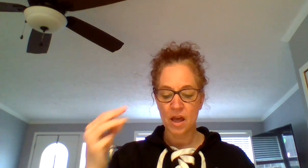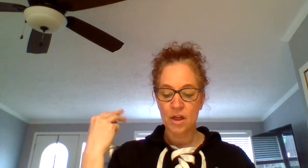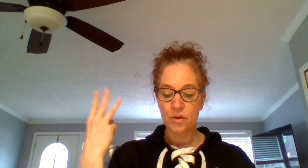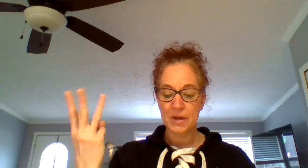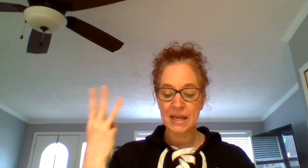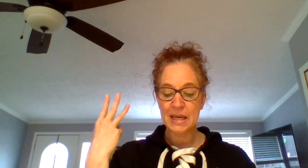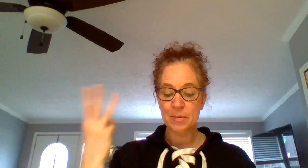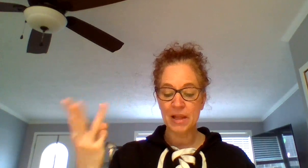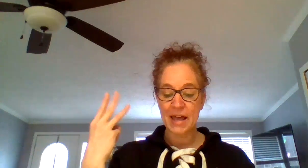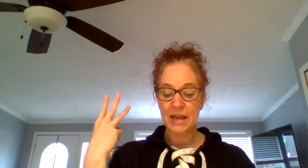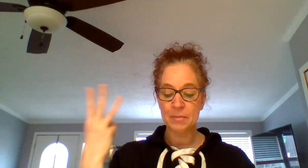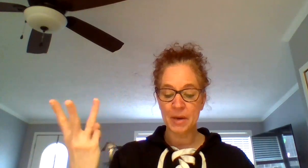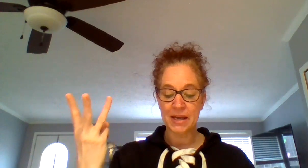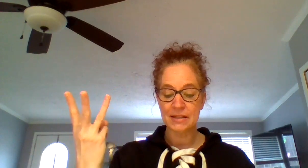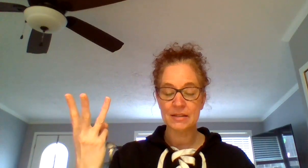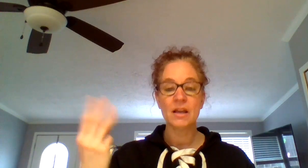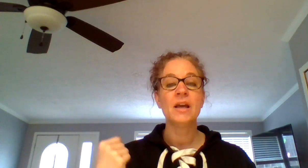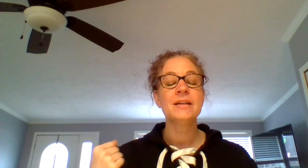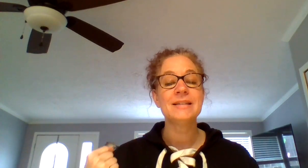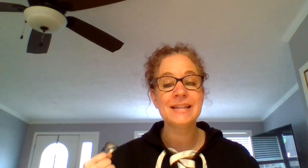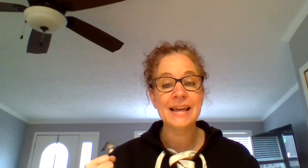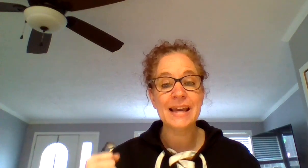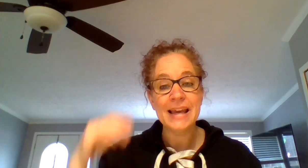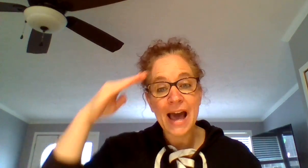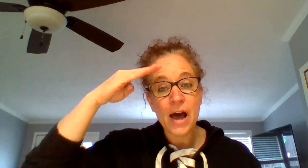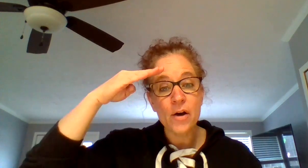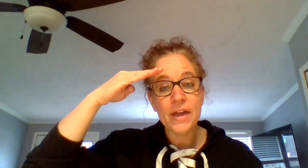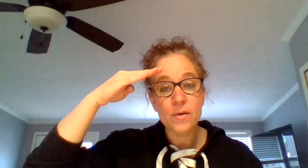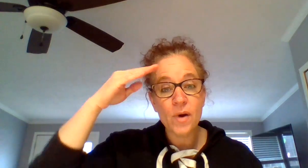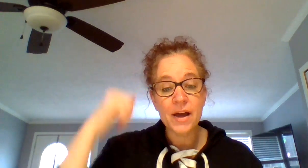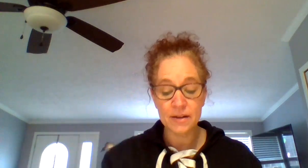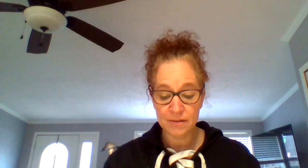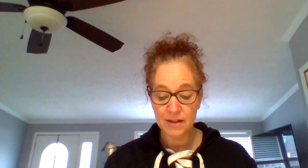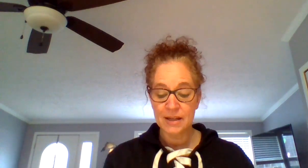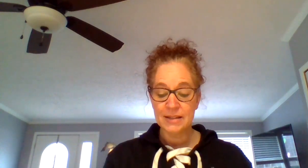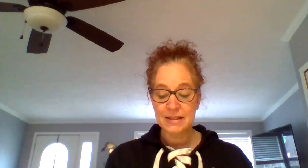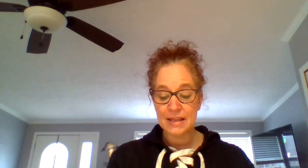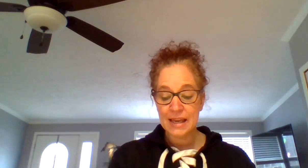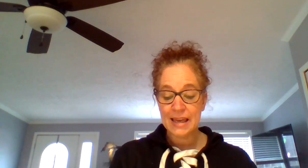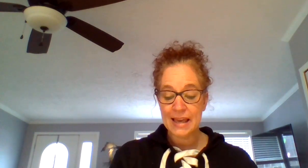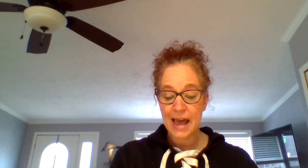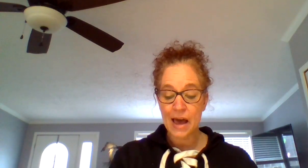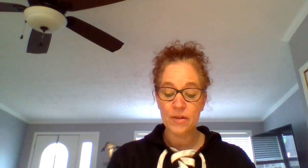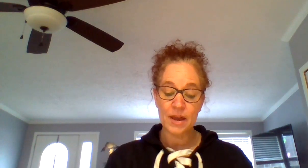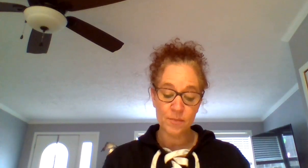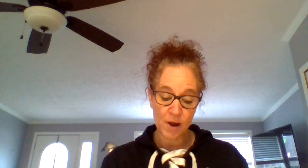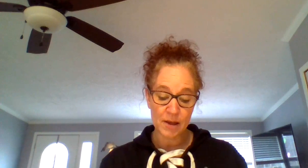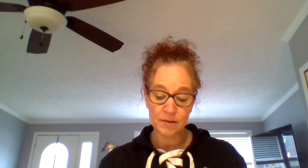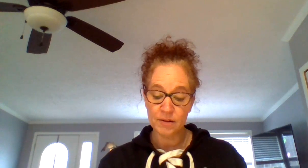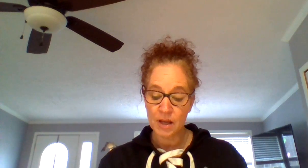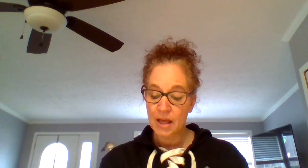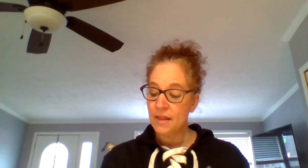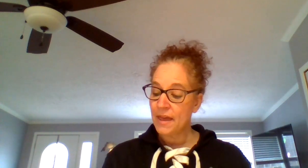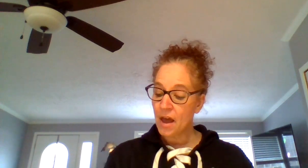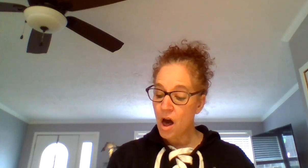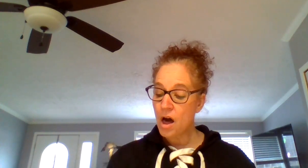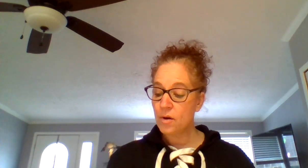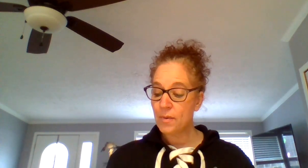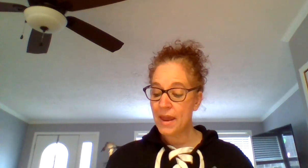Three blind mice. See how they run. See how they run. They all ran